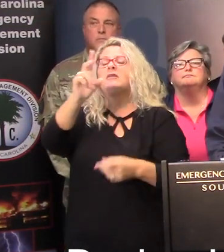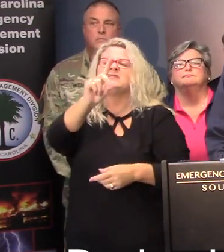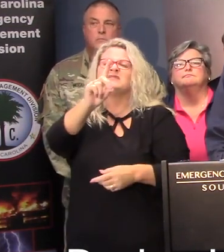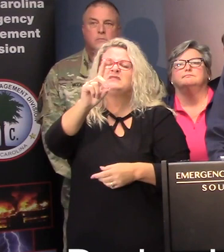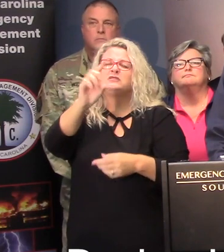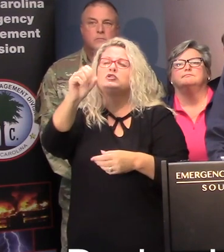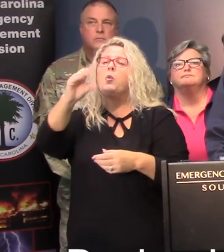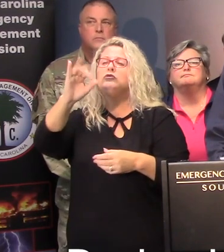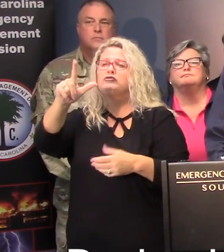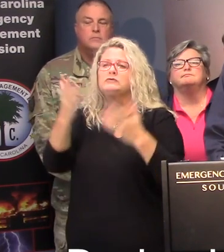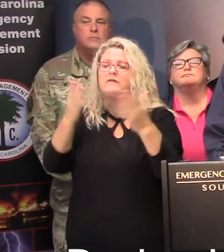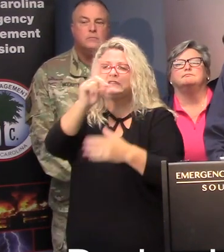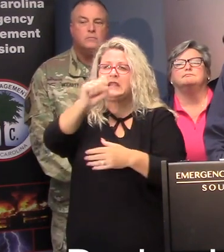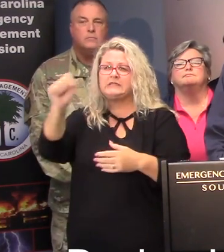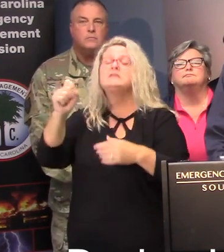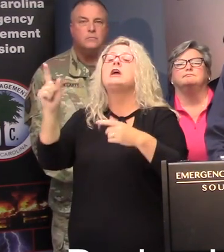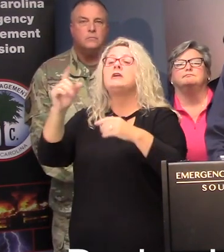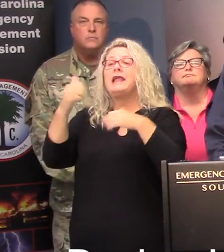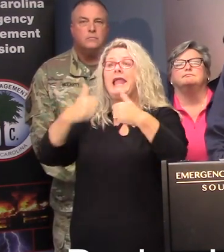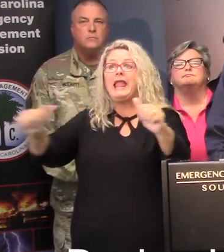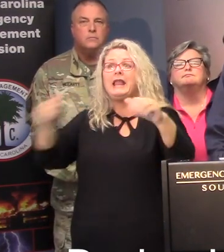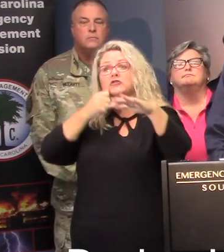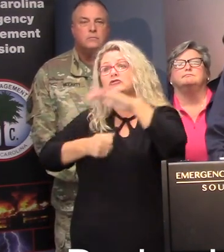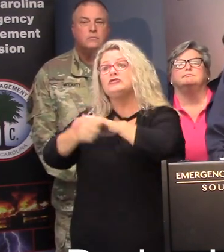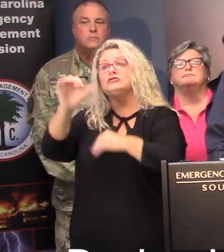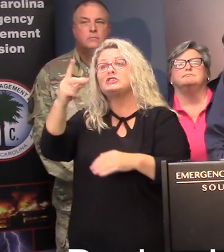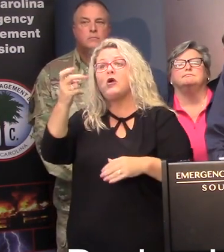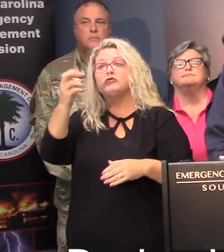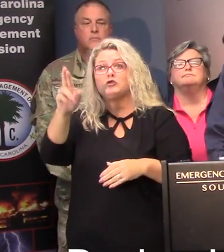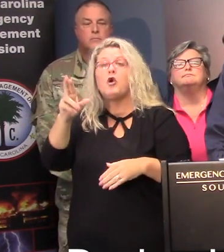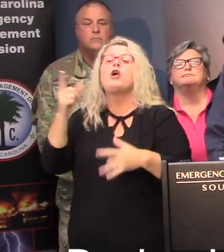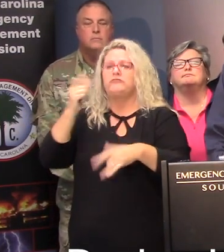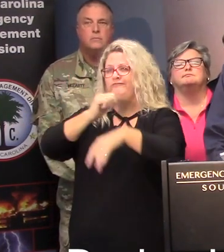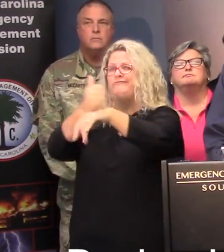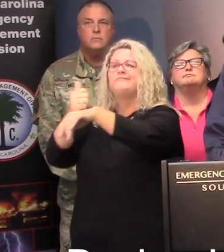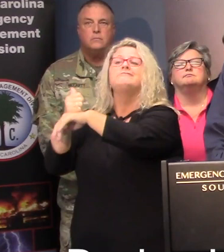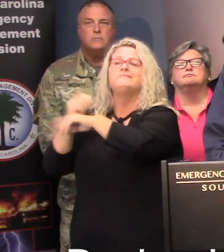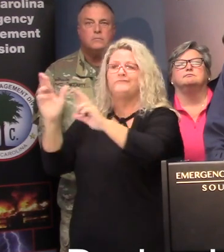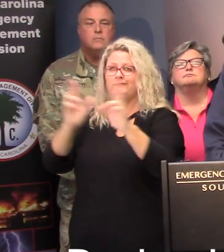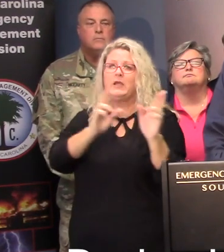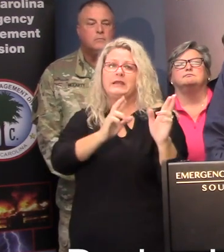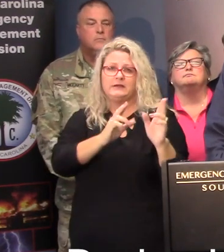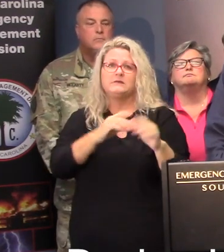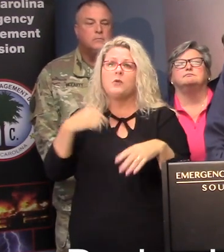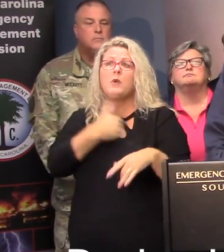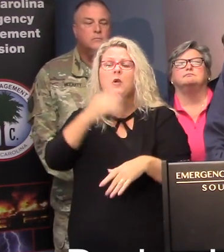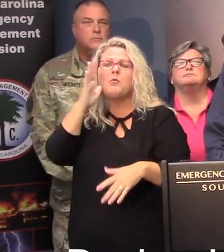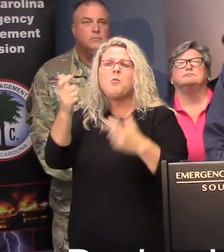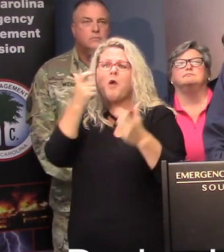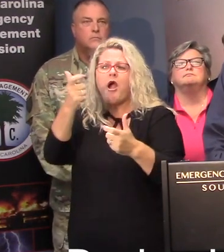their shelters across the state if and as needed. And of course, as always, we will continue to monitor